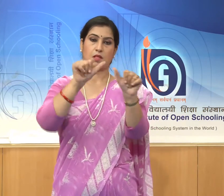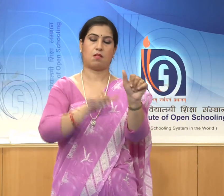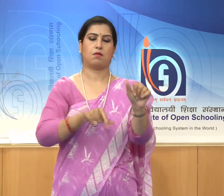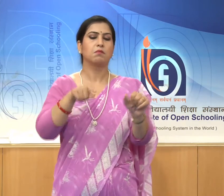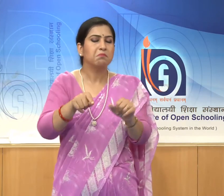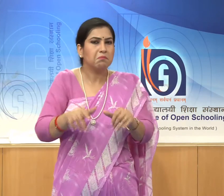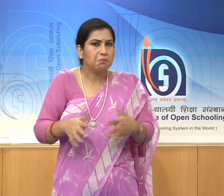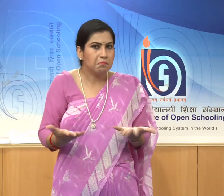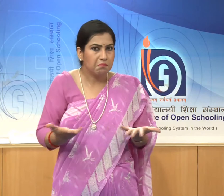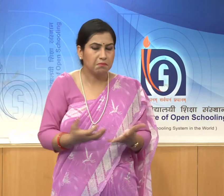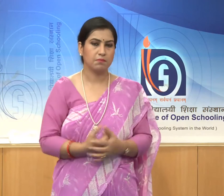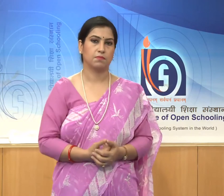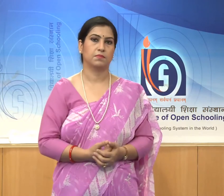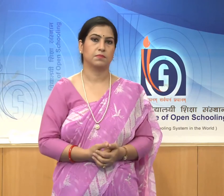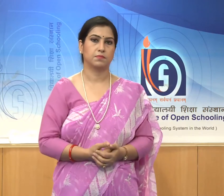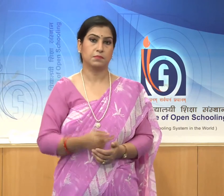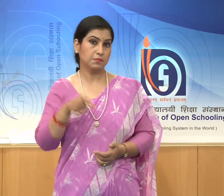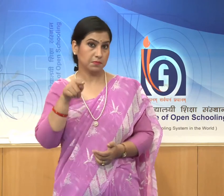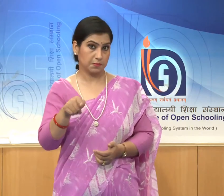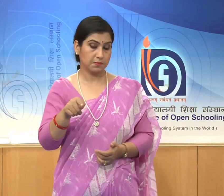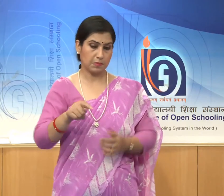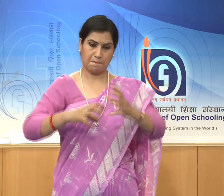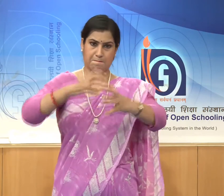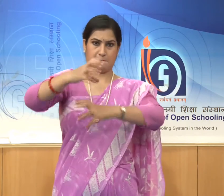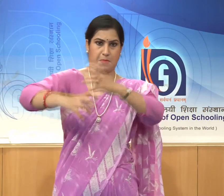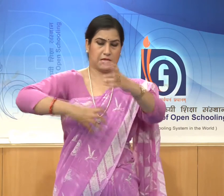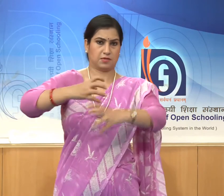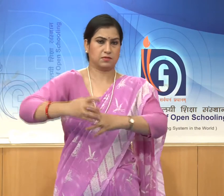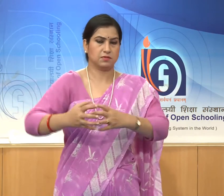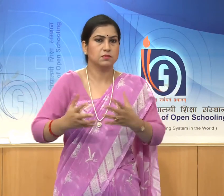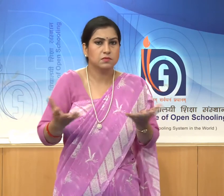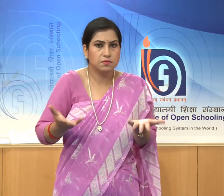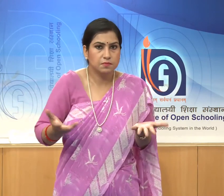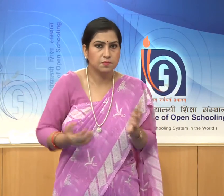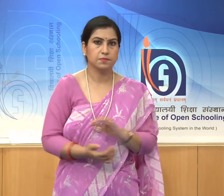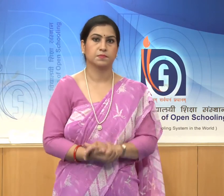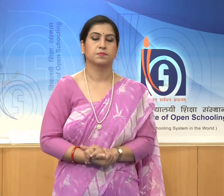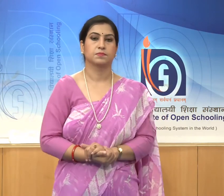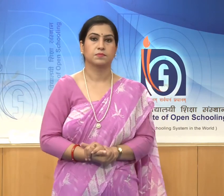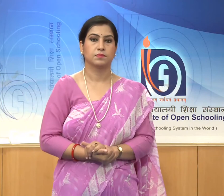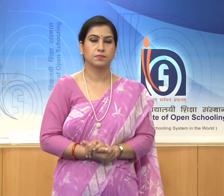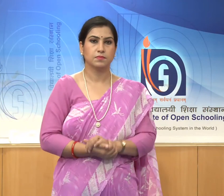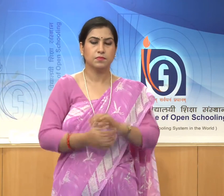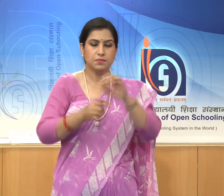was a mix of intricate design